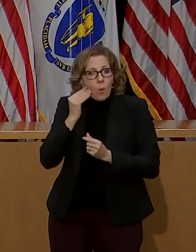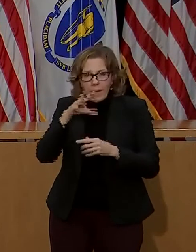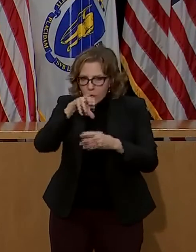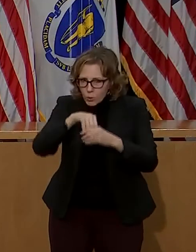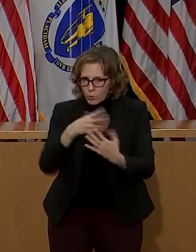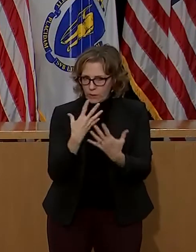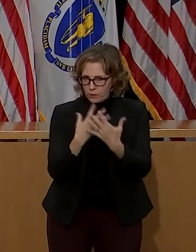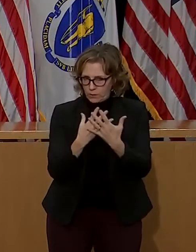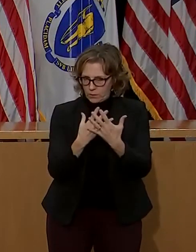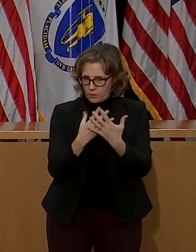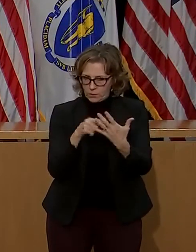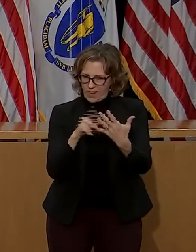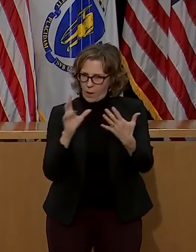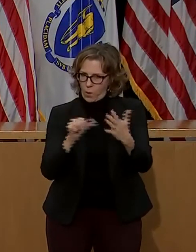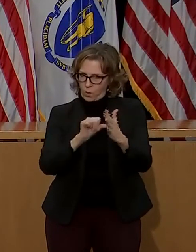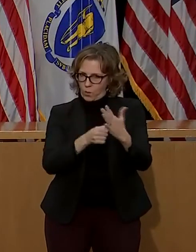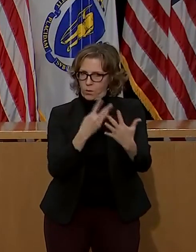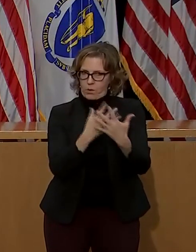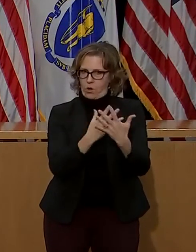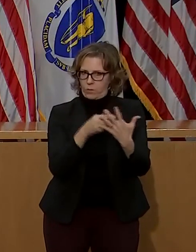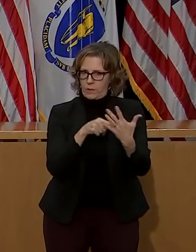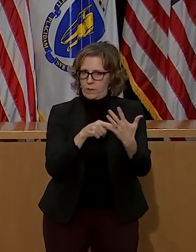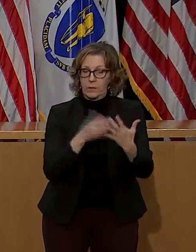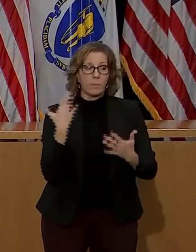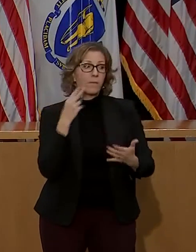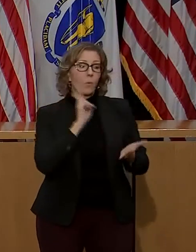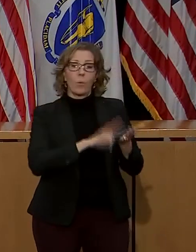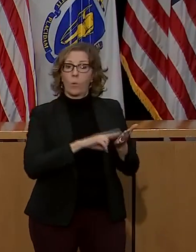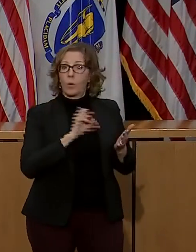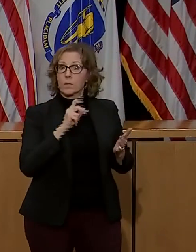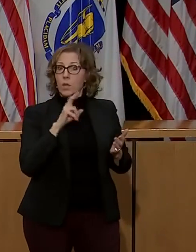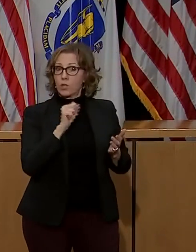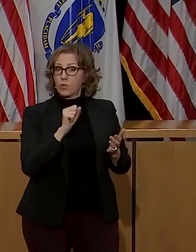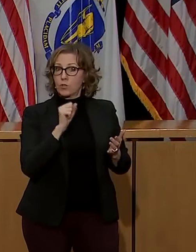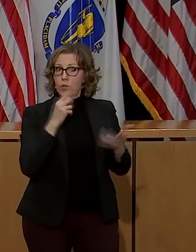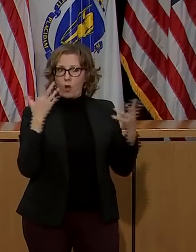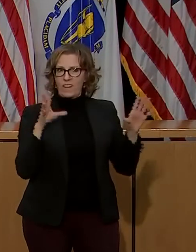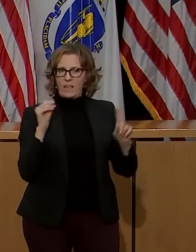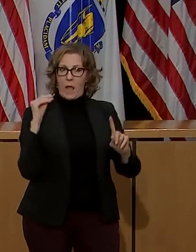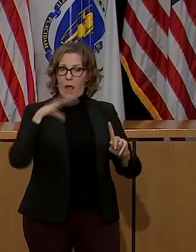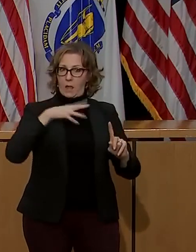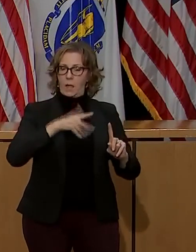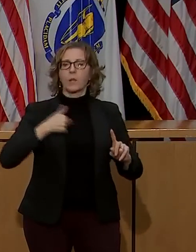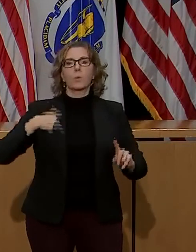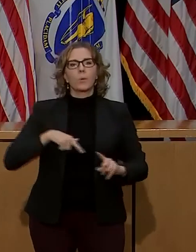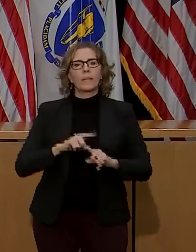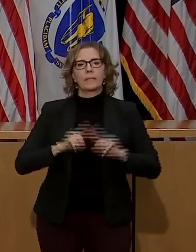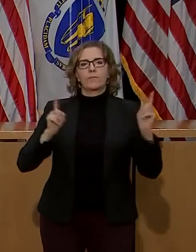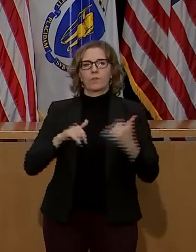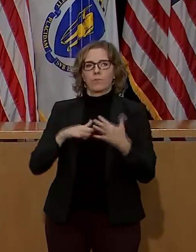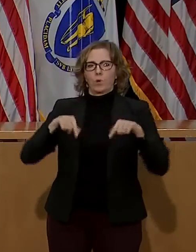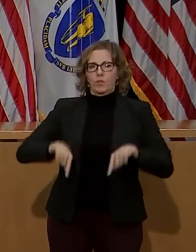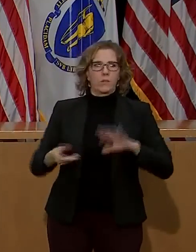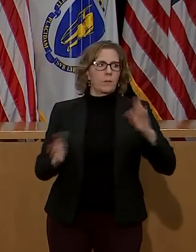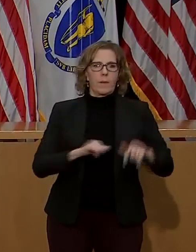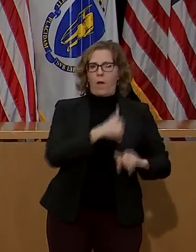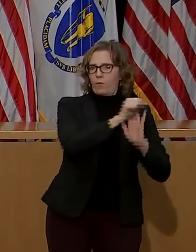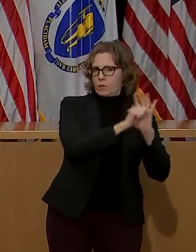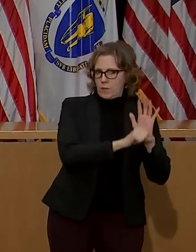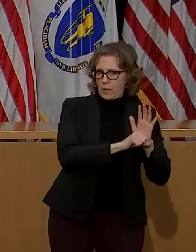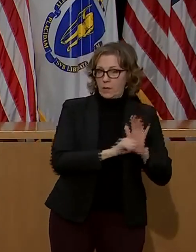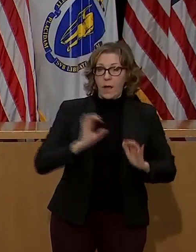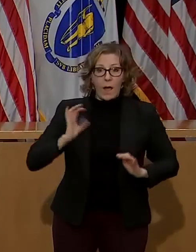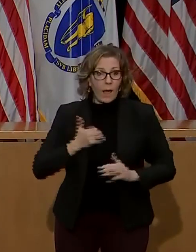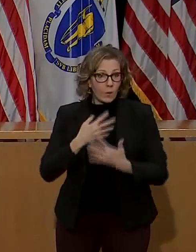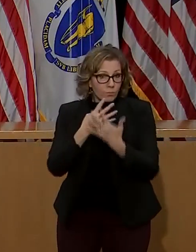want to understate that. As Secretary Sutters pointed out, we did something different than much of the rest of the country. Our prisons, our jails